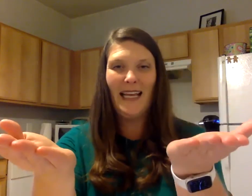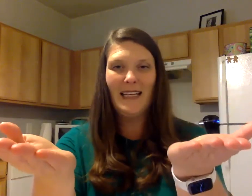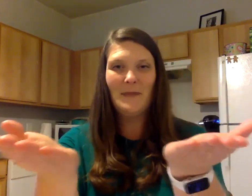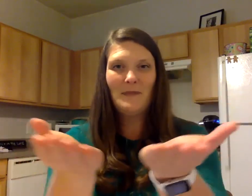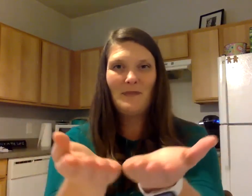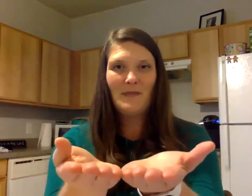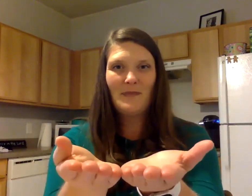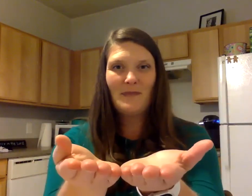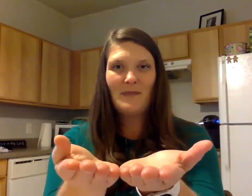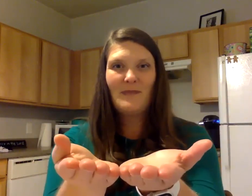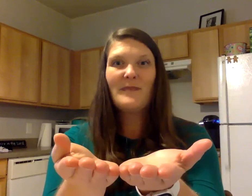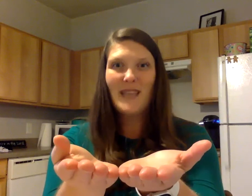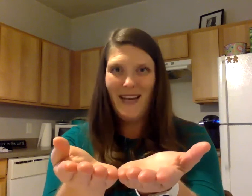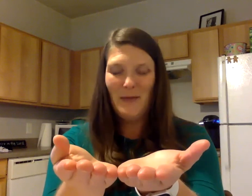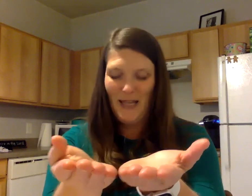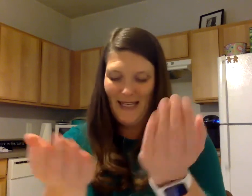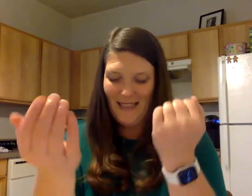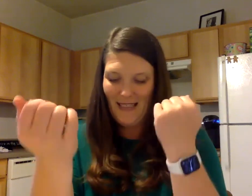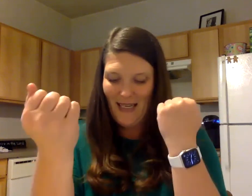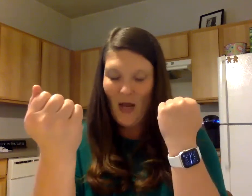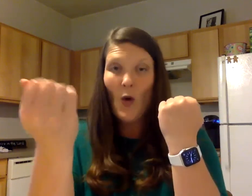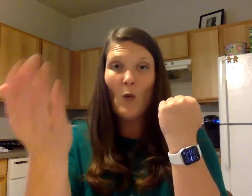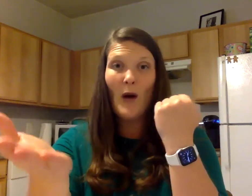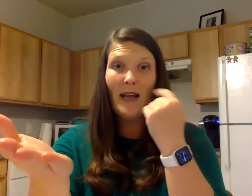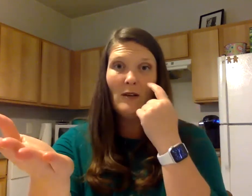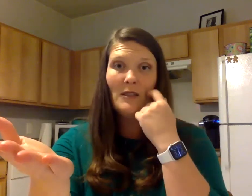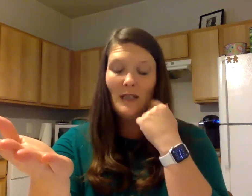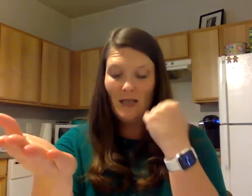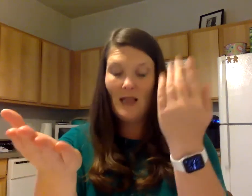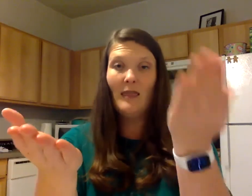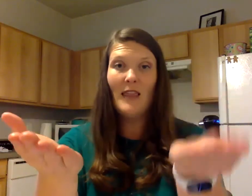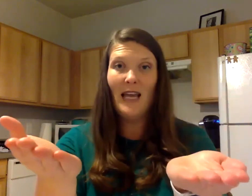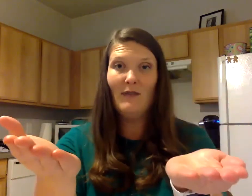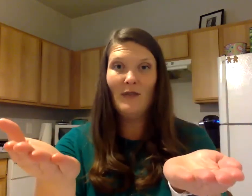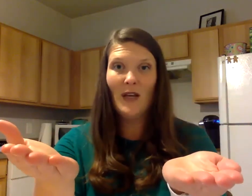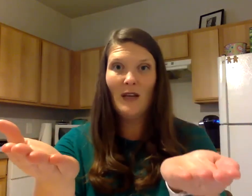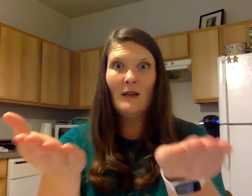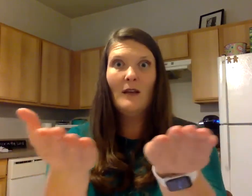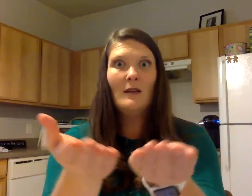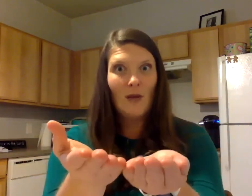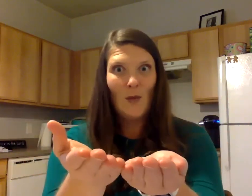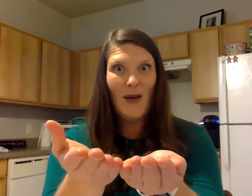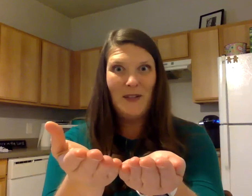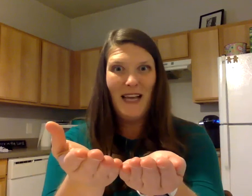airplane wild life wildlife